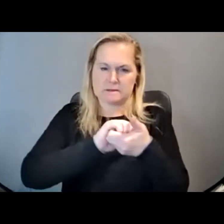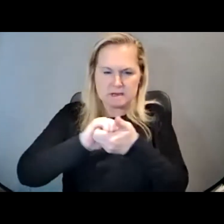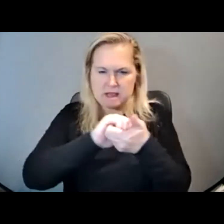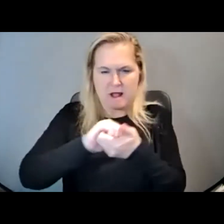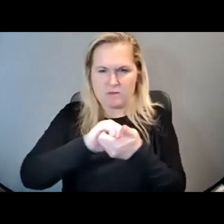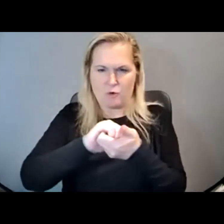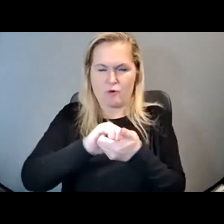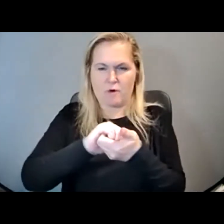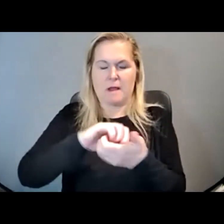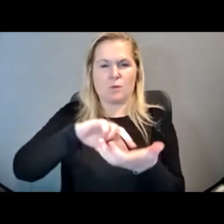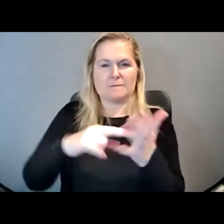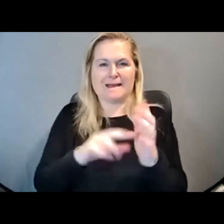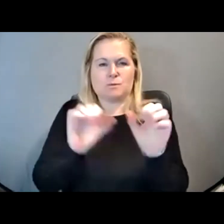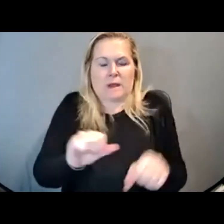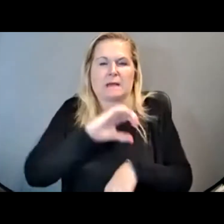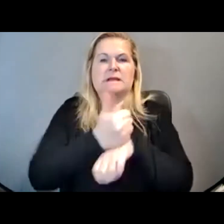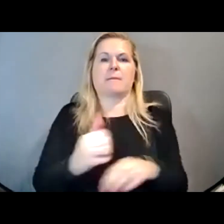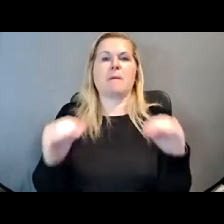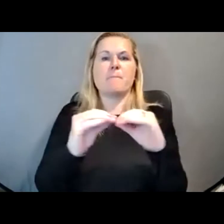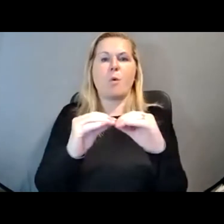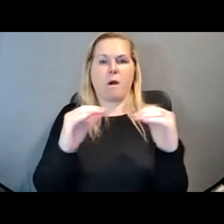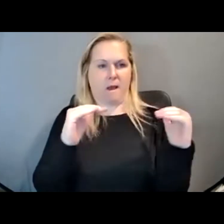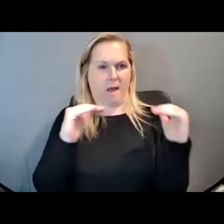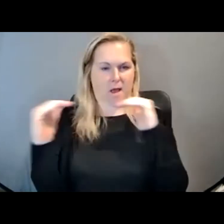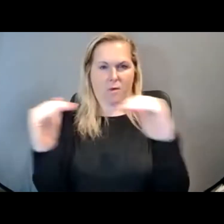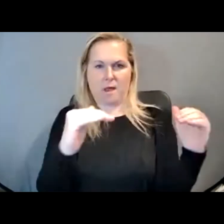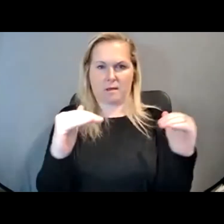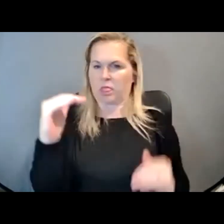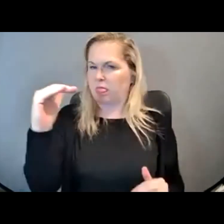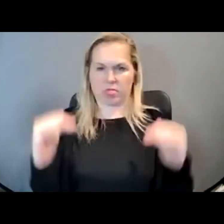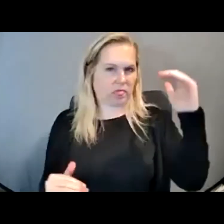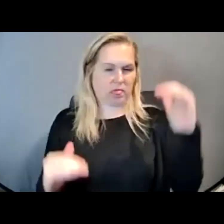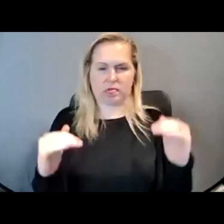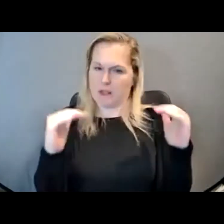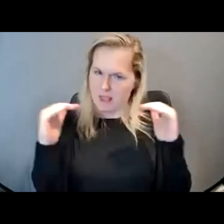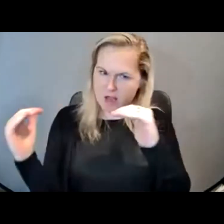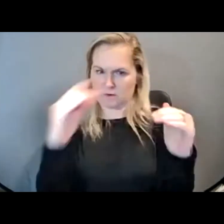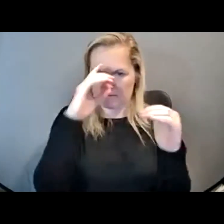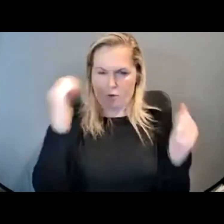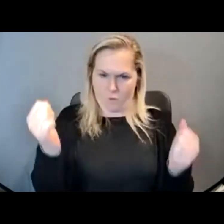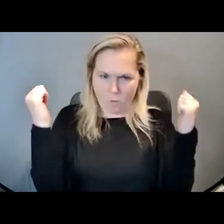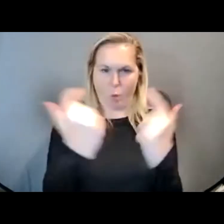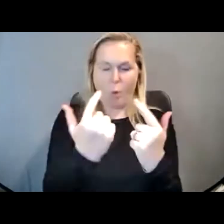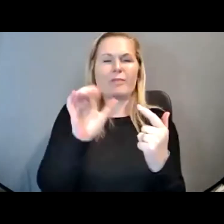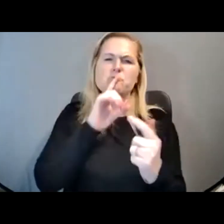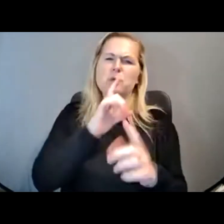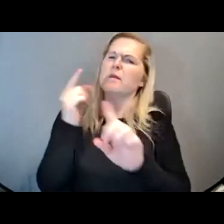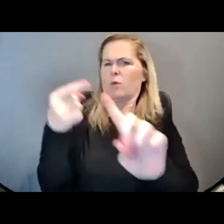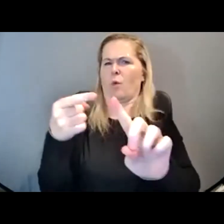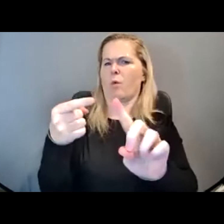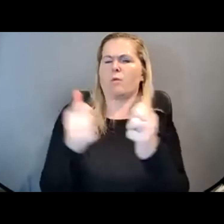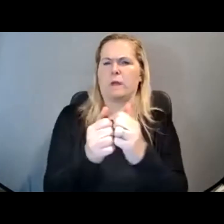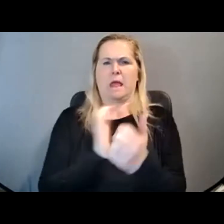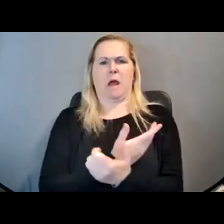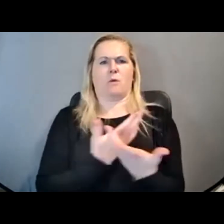needle finally on creating equity for all individuals, disability or not. And that's ultimately the goal with what it is that we're doing